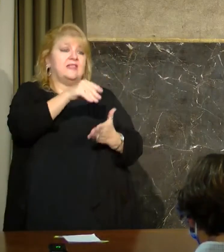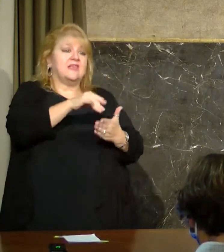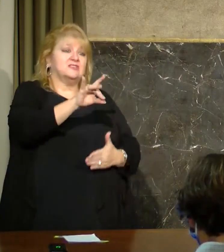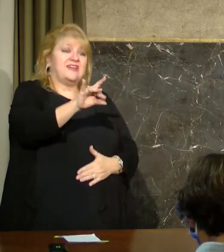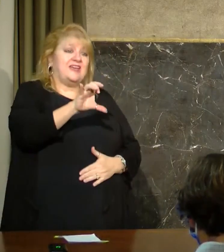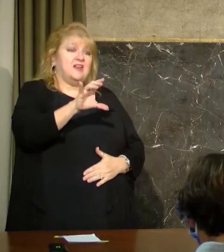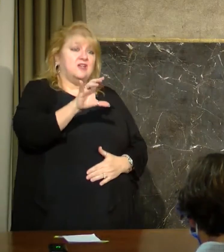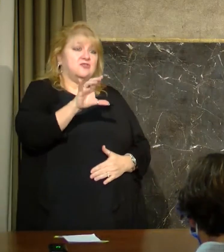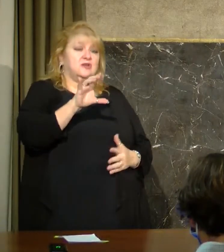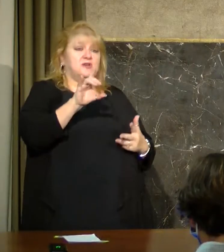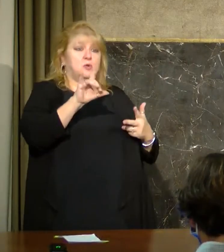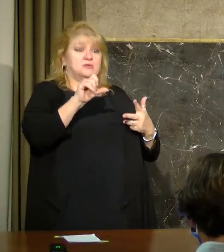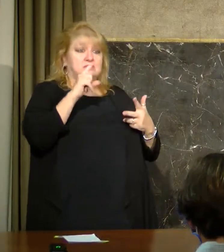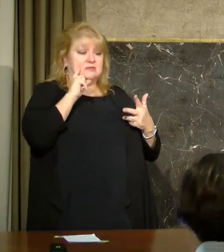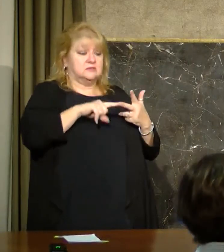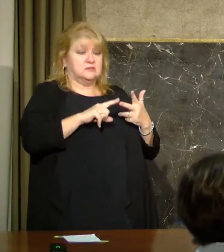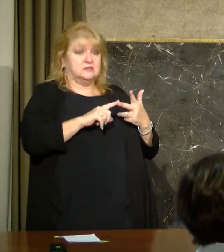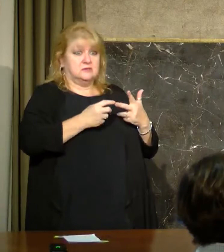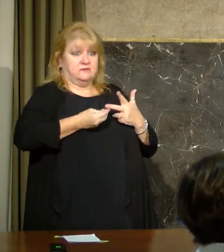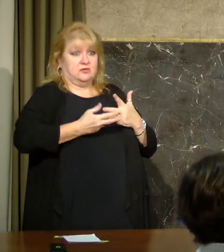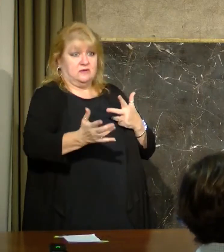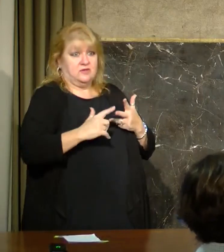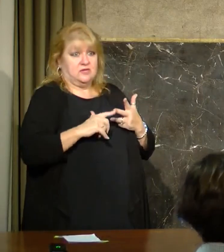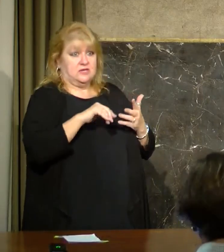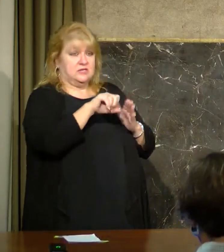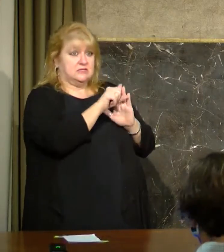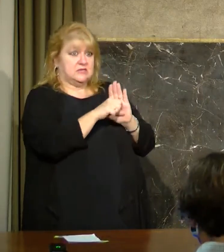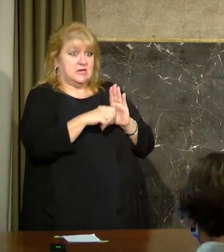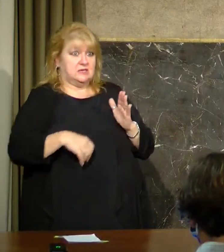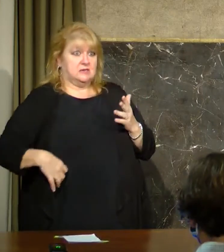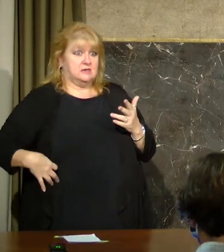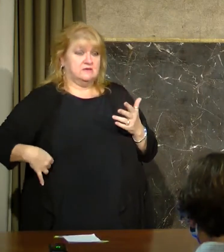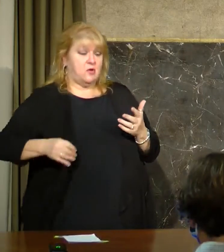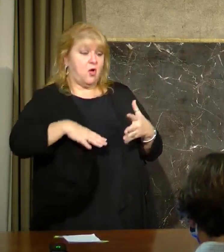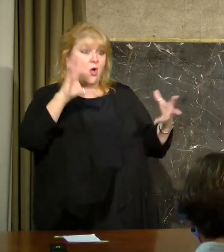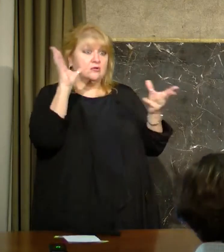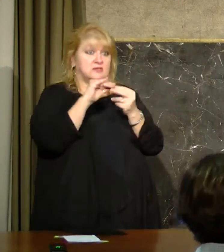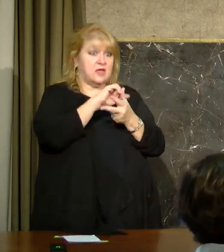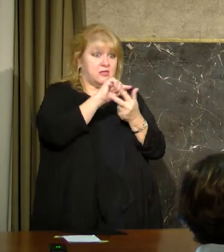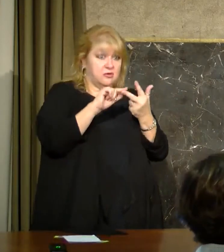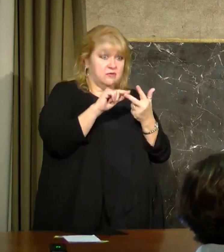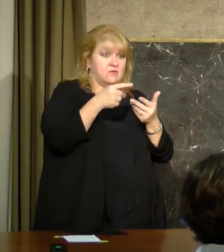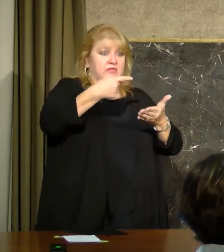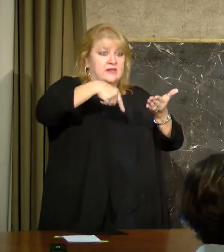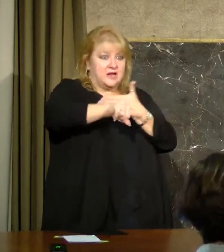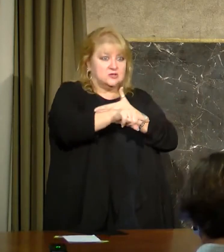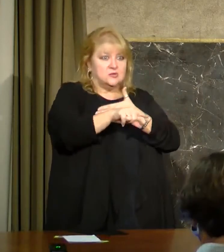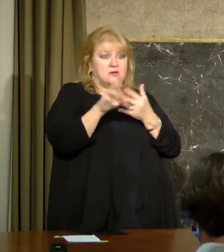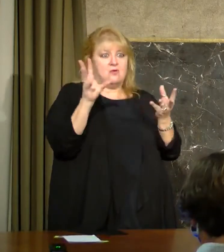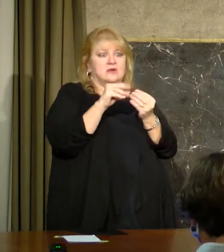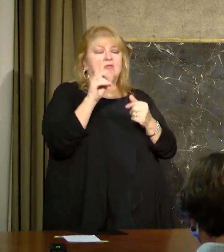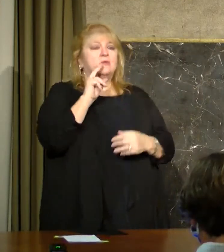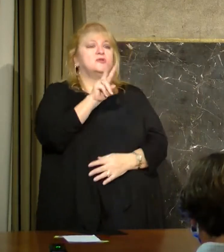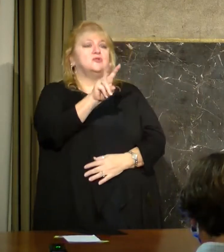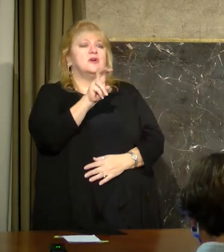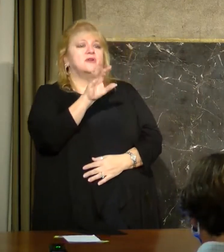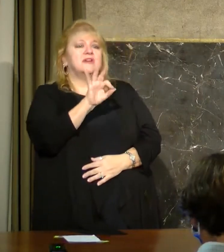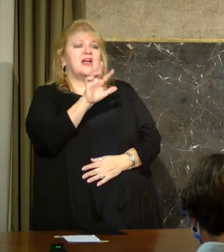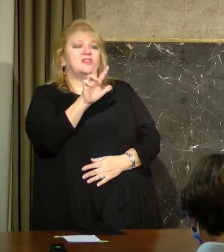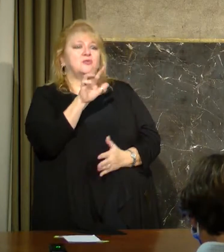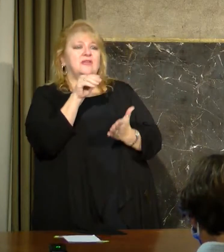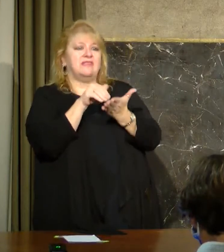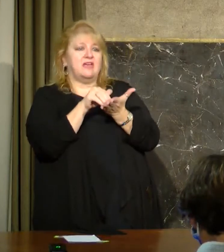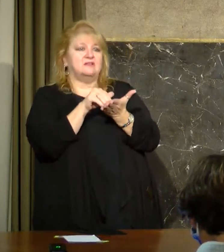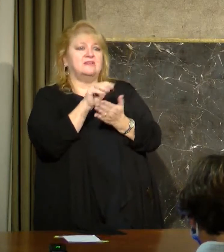for allocation within the state. If you total that up at the end of next week, that'll give us 293